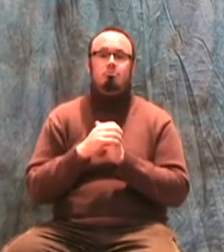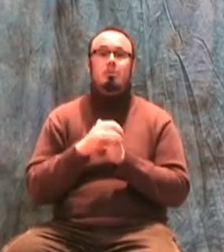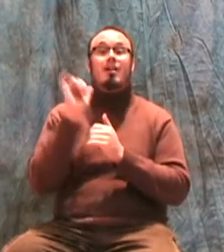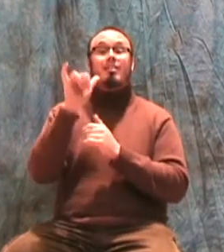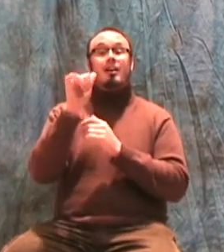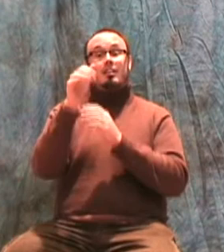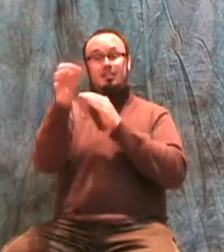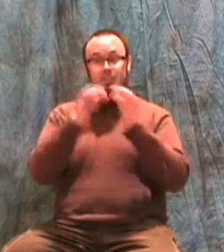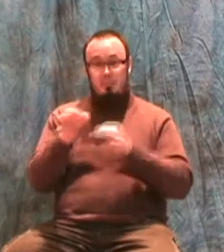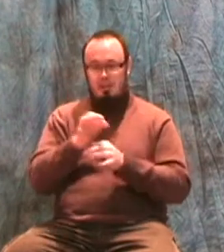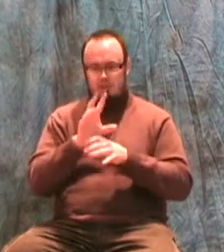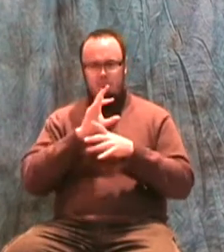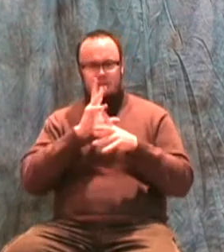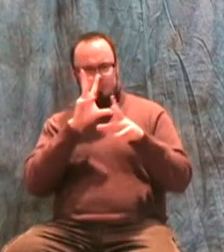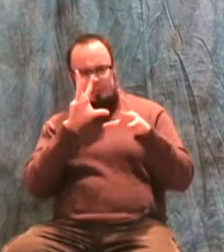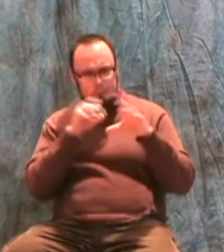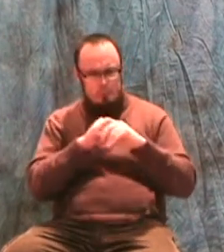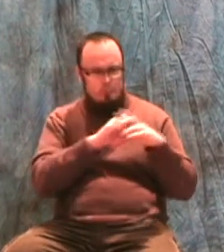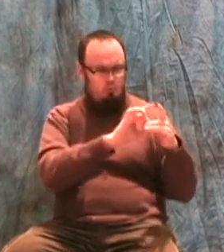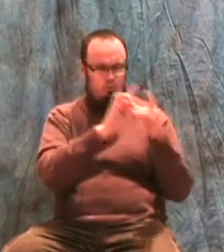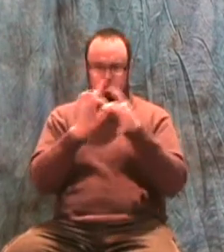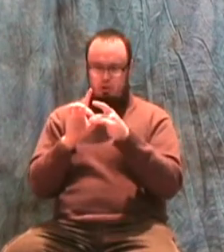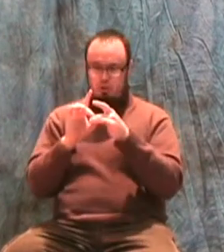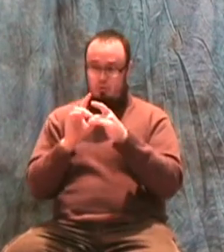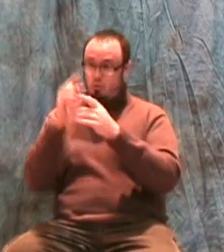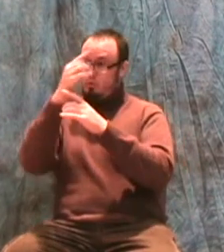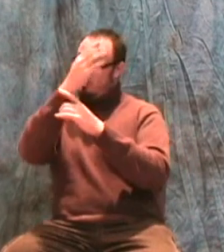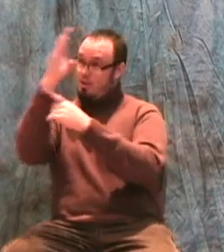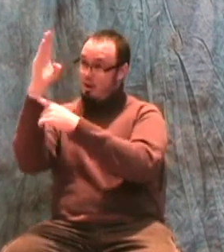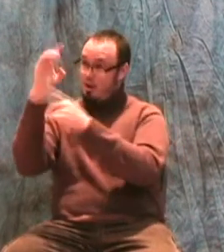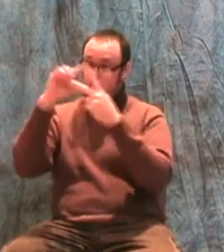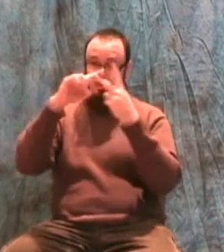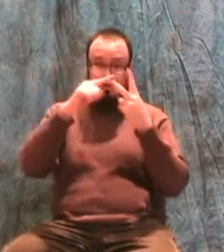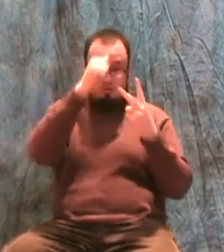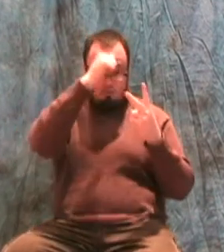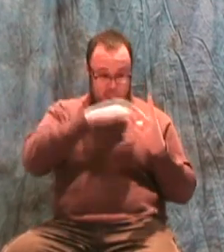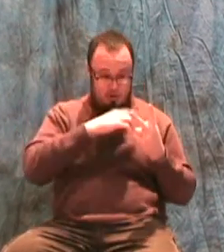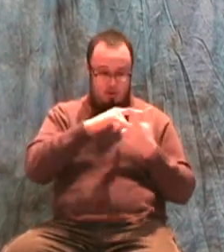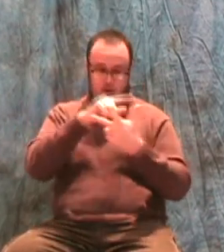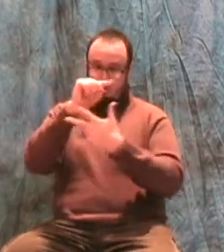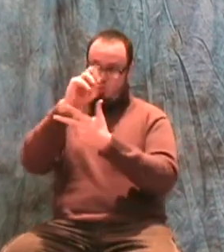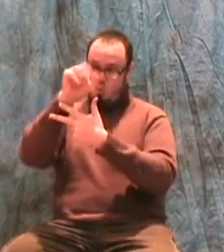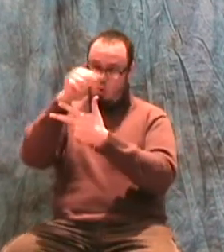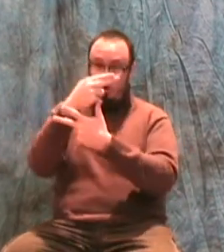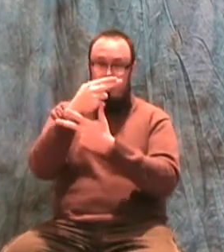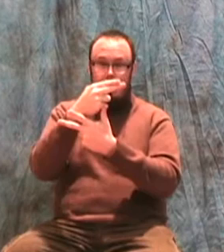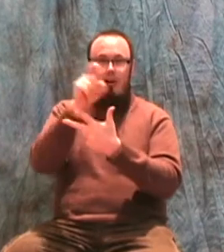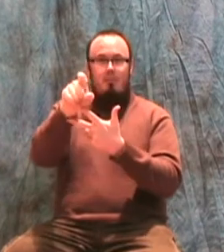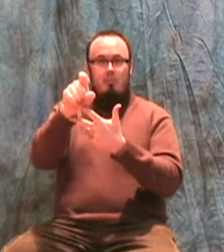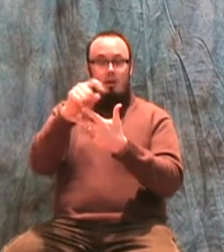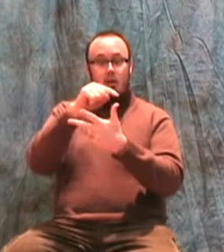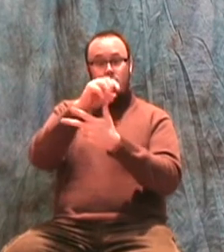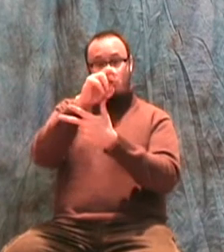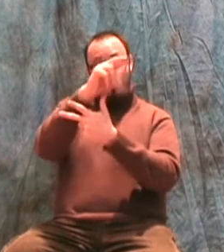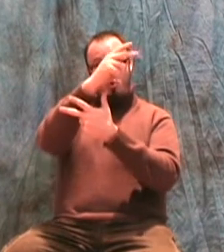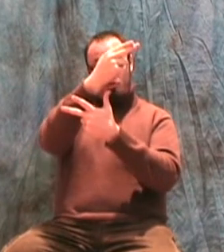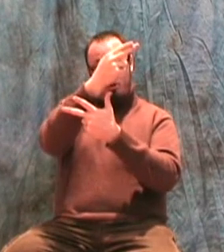This explains the intrinsic relationship between God man and Torah It has to be that the Torah is called